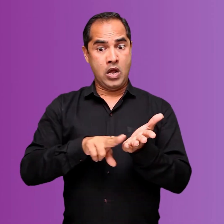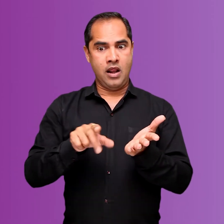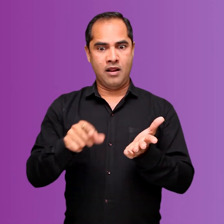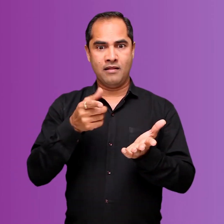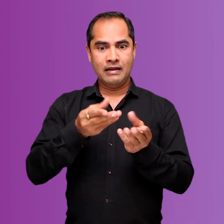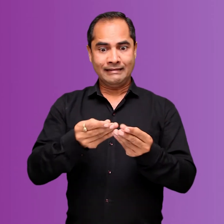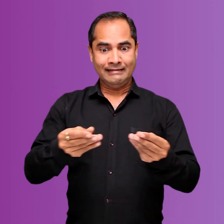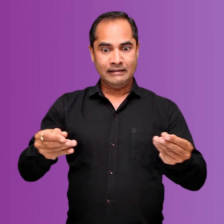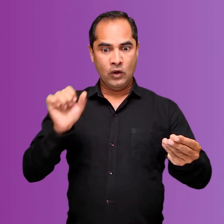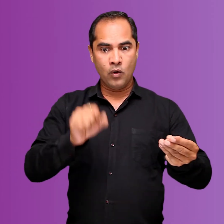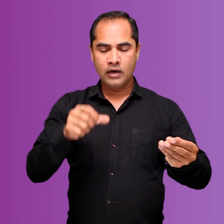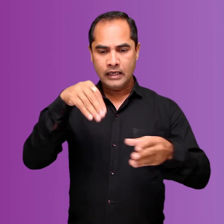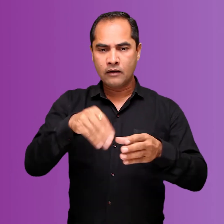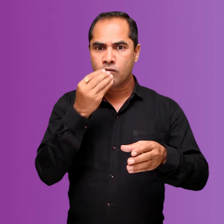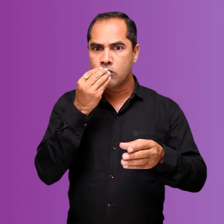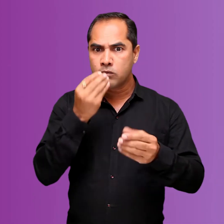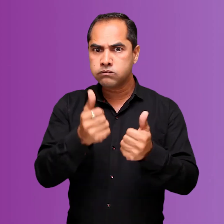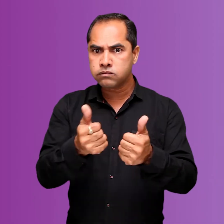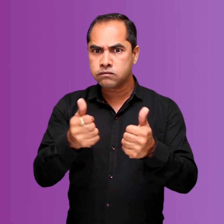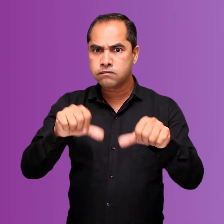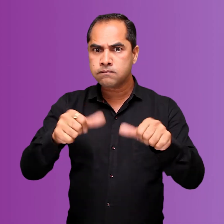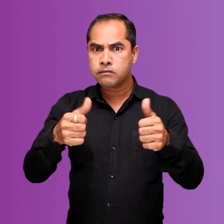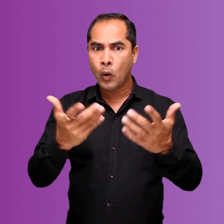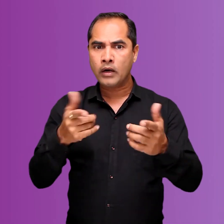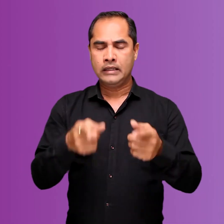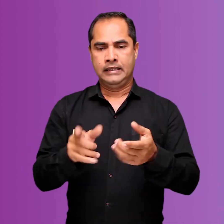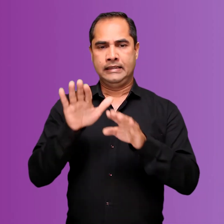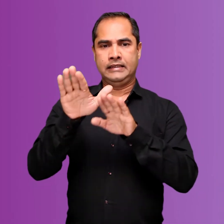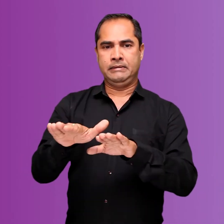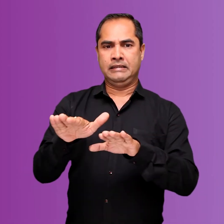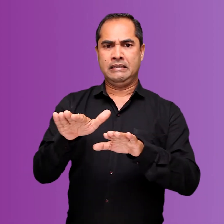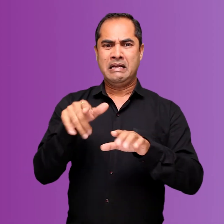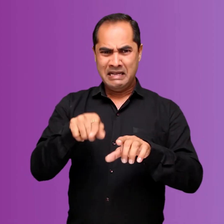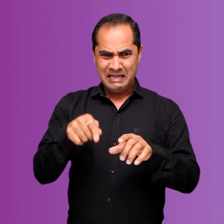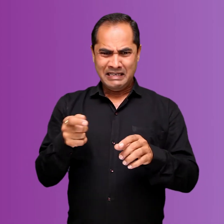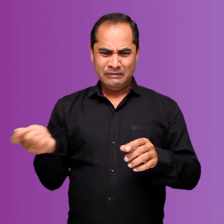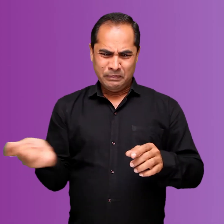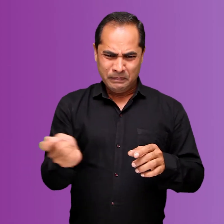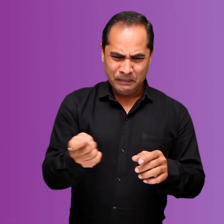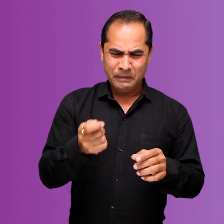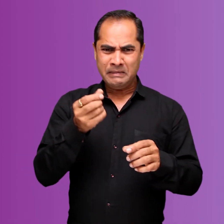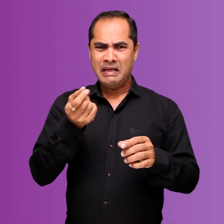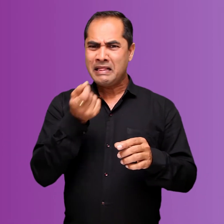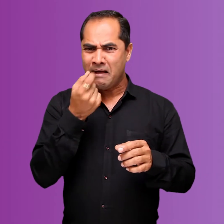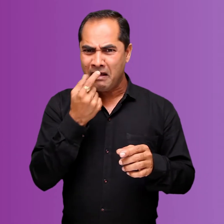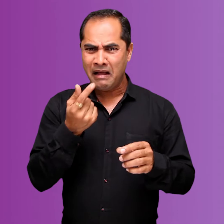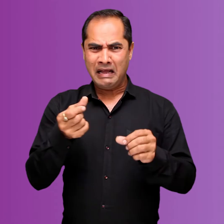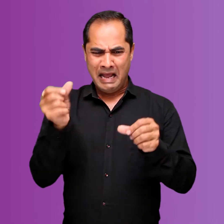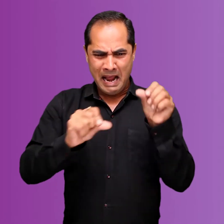of the soil and suitability of other environmental condition. Here we don't use any kind